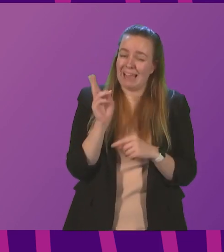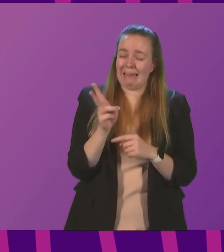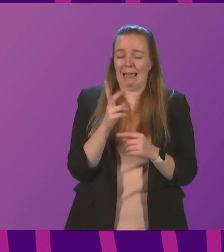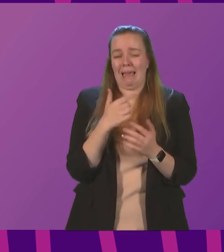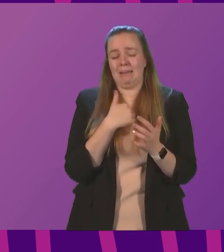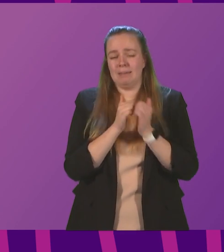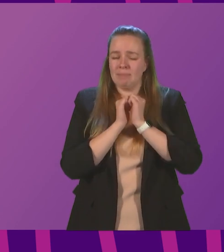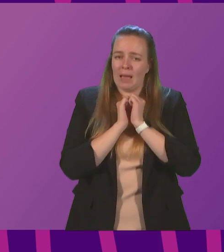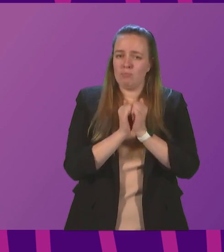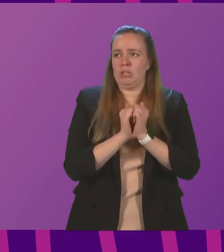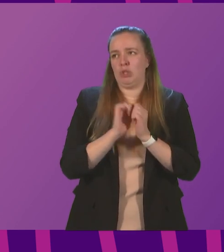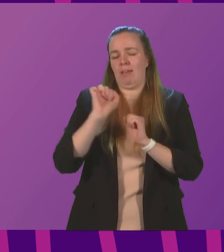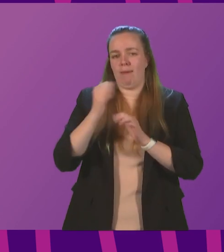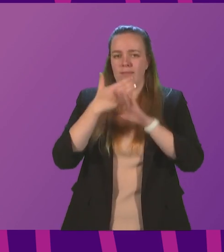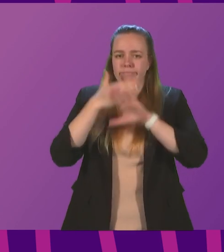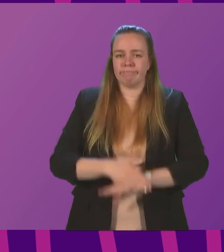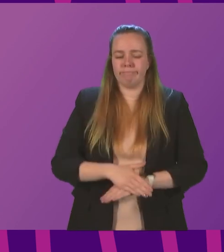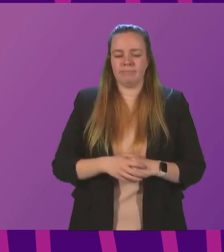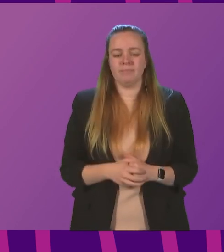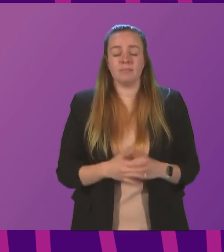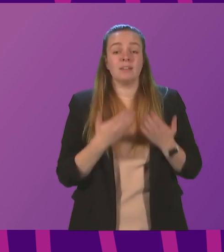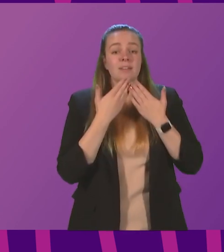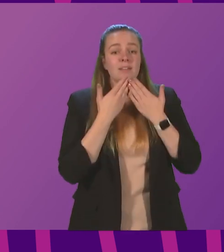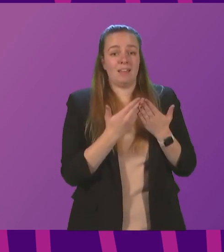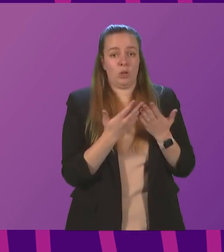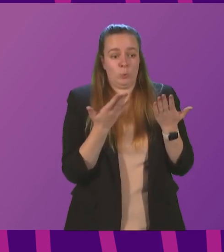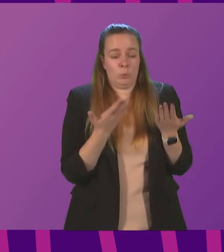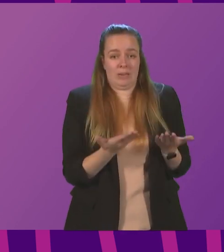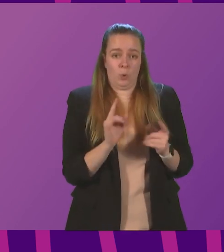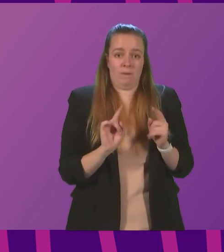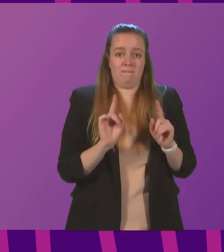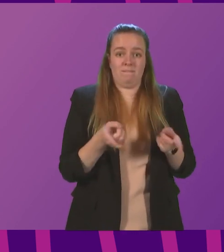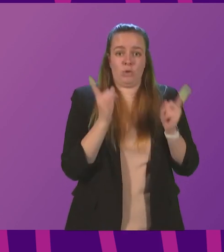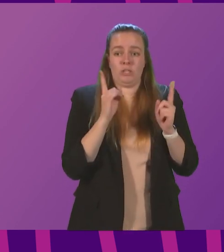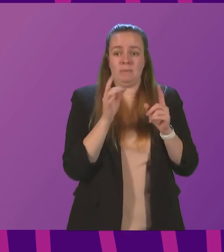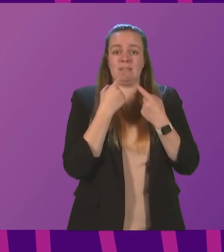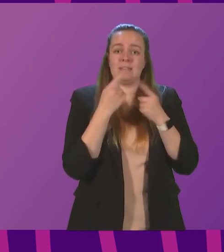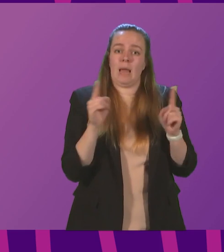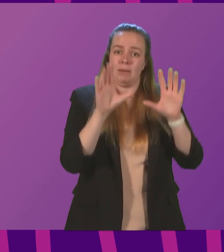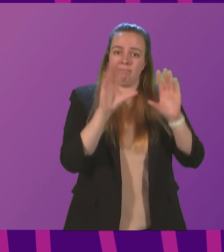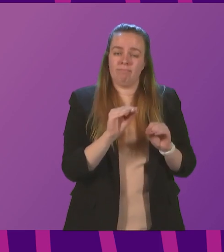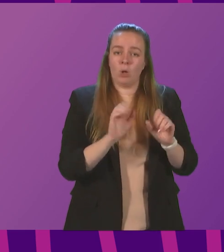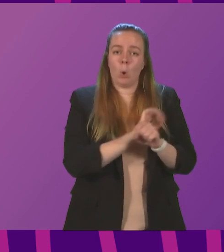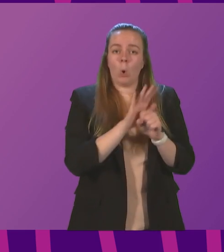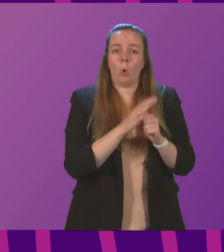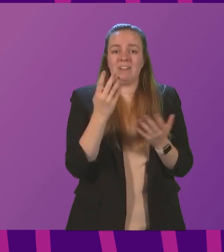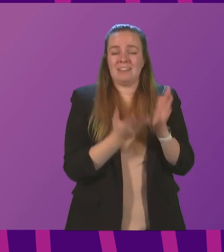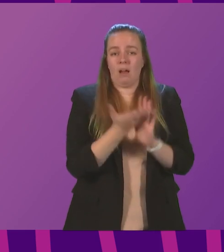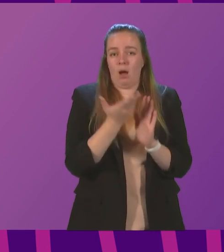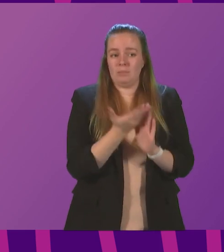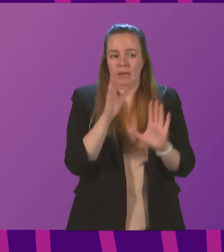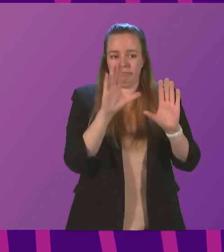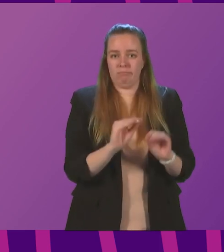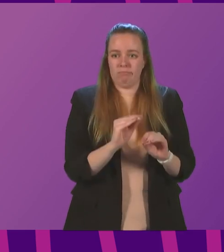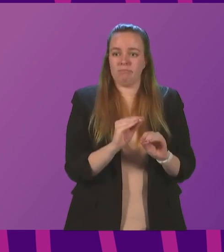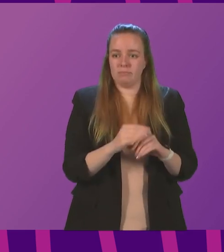appreciation for all that they're doing. Thank you. That concludes the First Minister's statement, COVID-19 update. There will be a brief delay